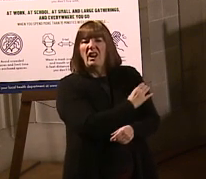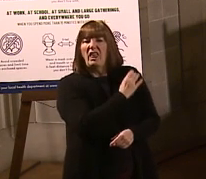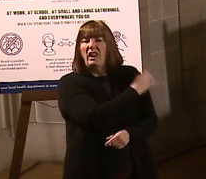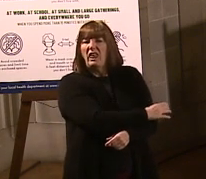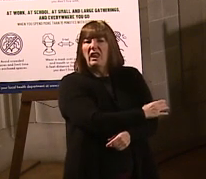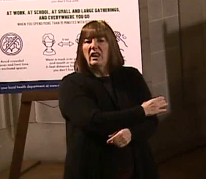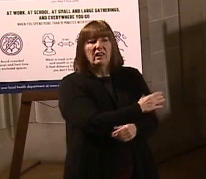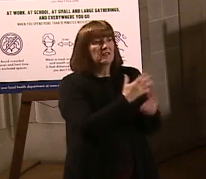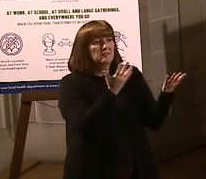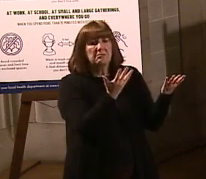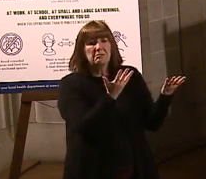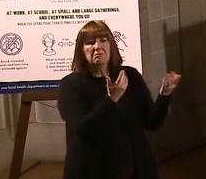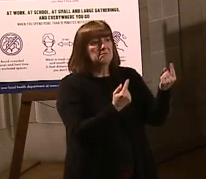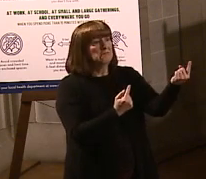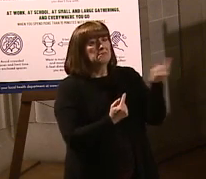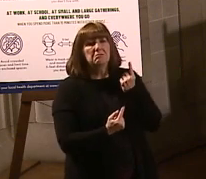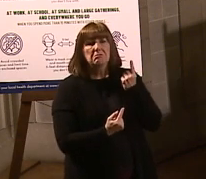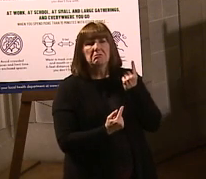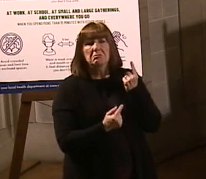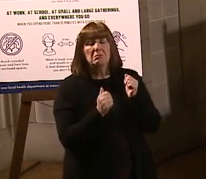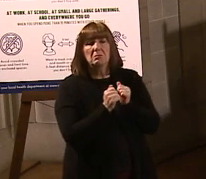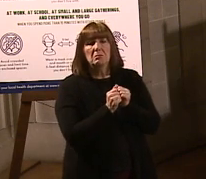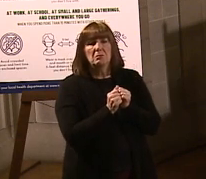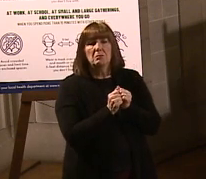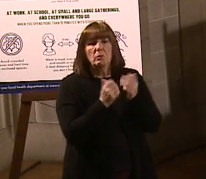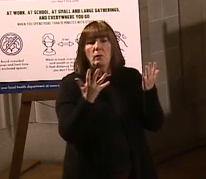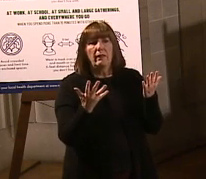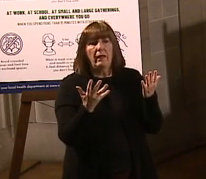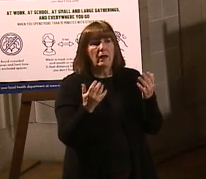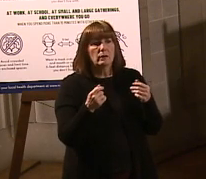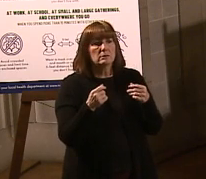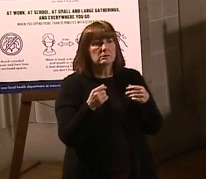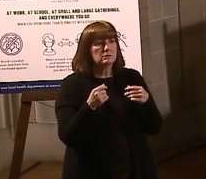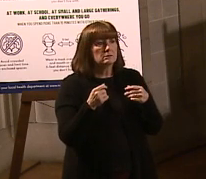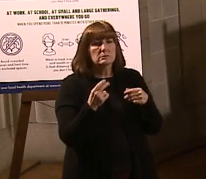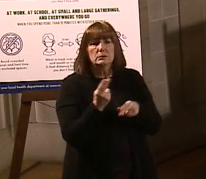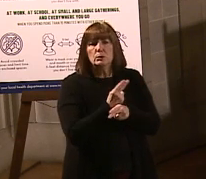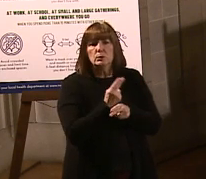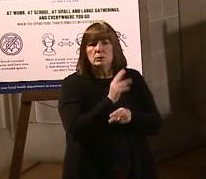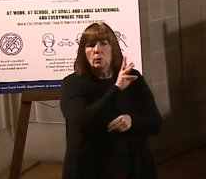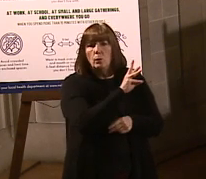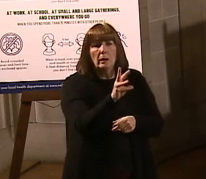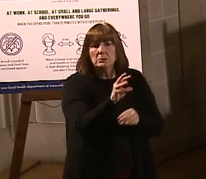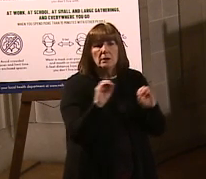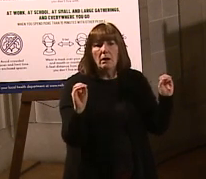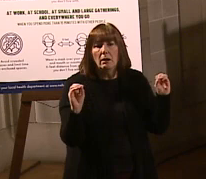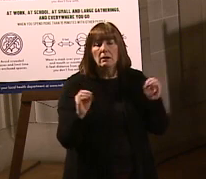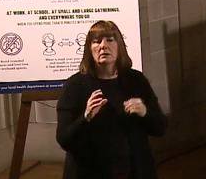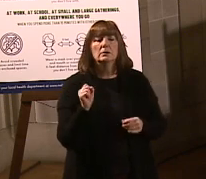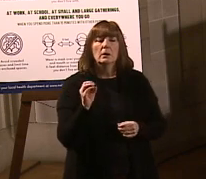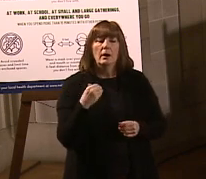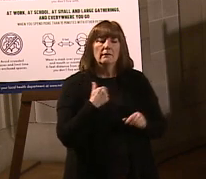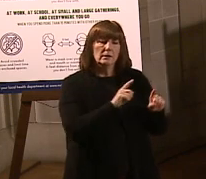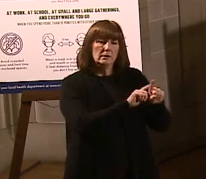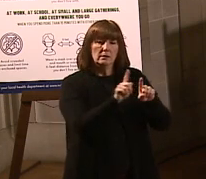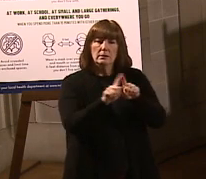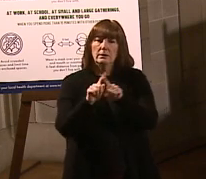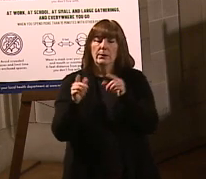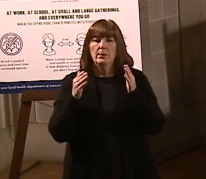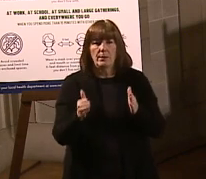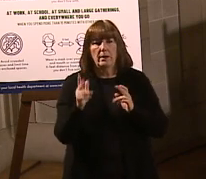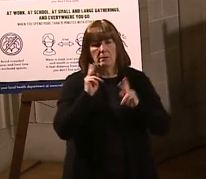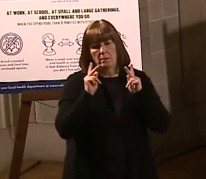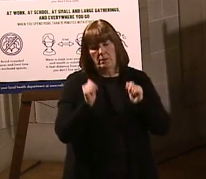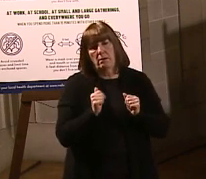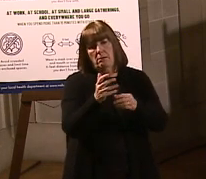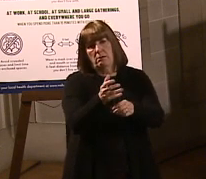can be able just to come in without having to use the website and that sort of thing. So there's going be a variety of ways for people to